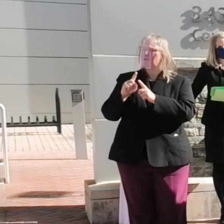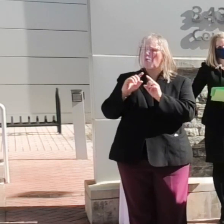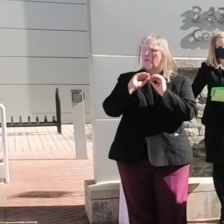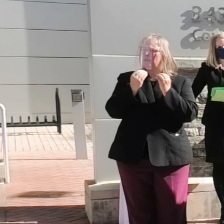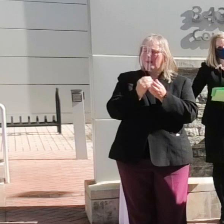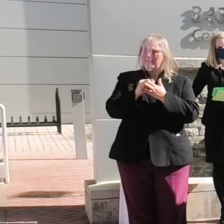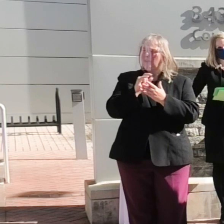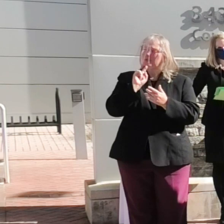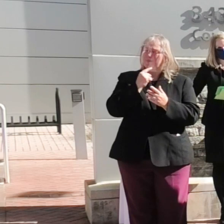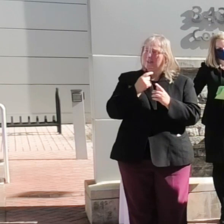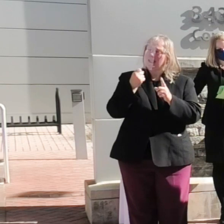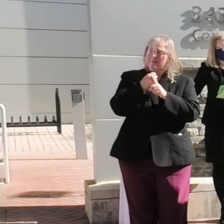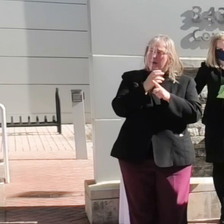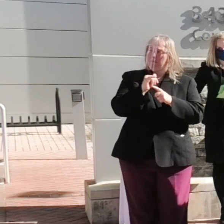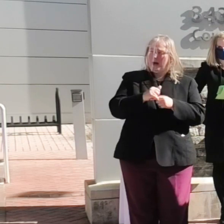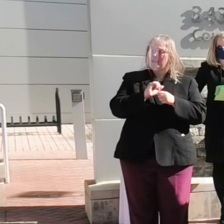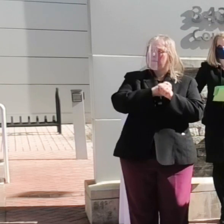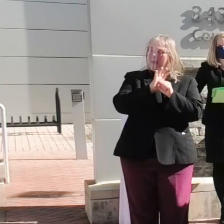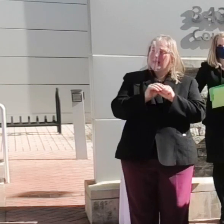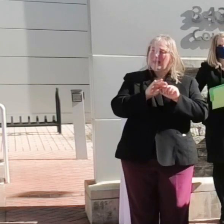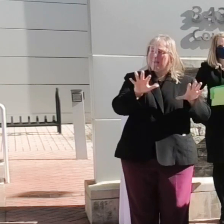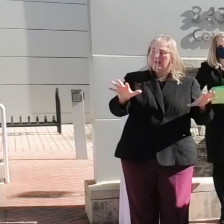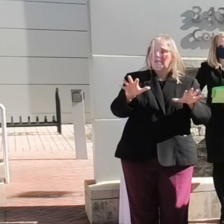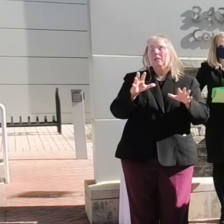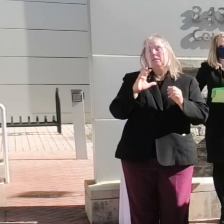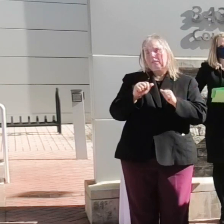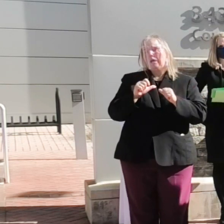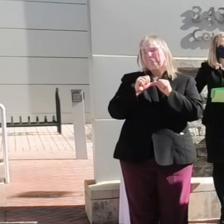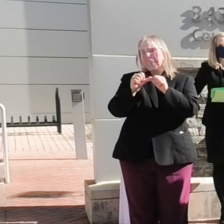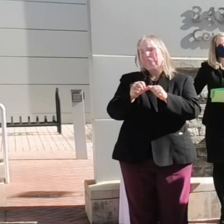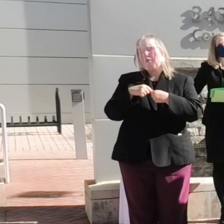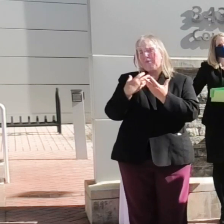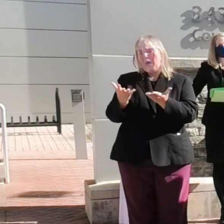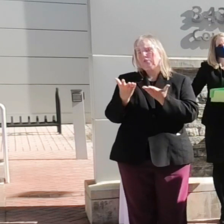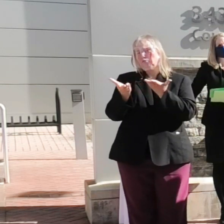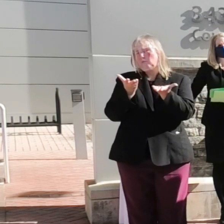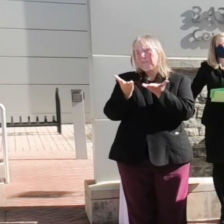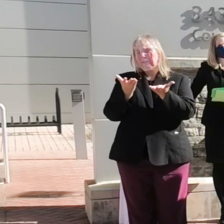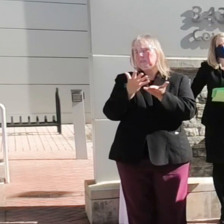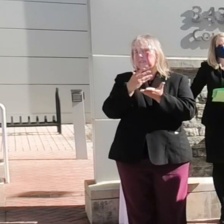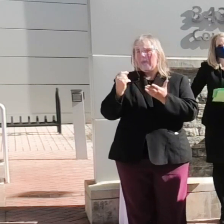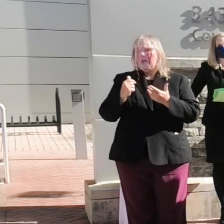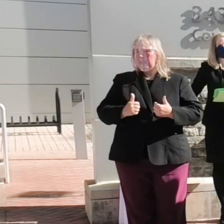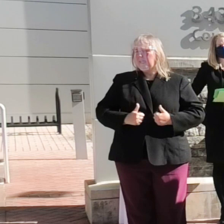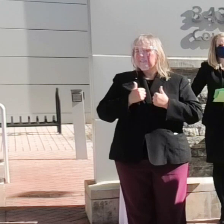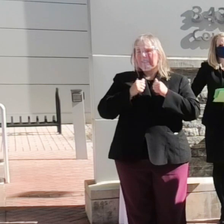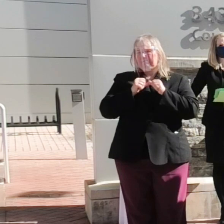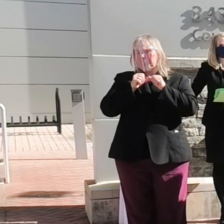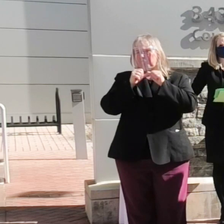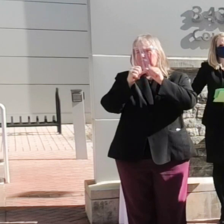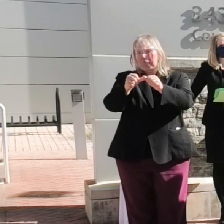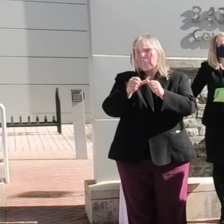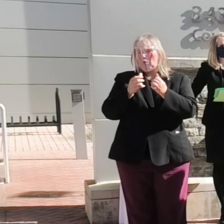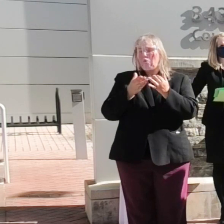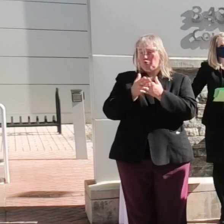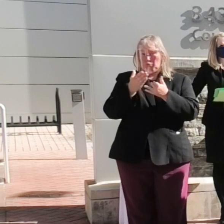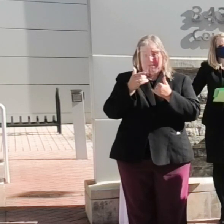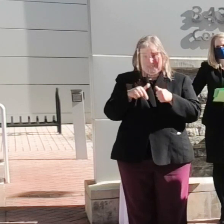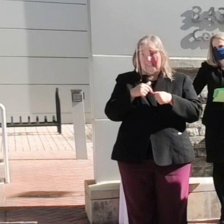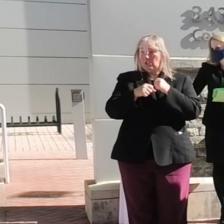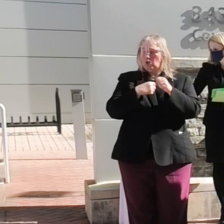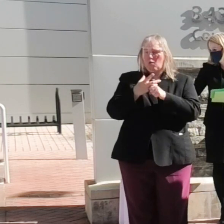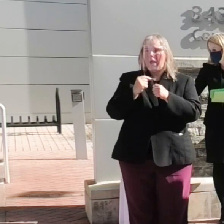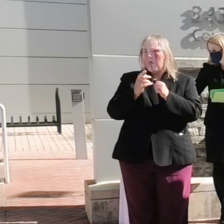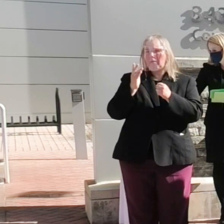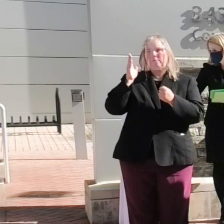impacted by this pandemic are able to provide these services and exist throughout this year and many years to come.